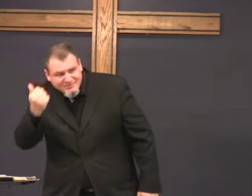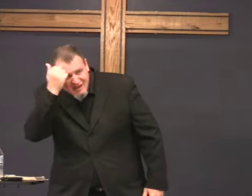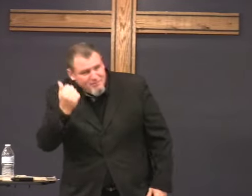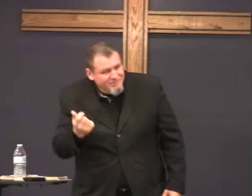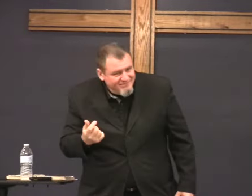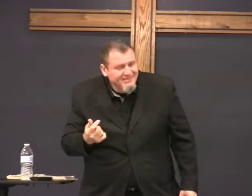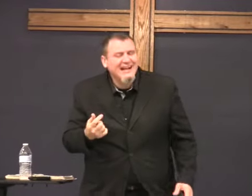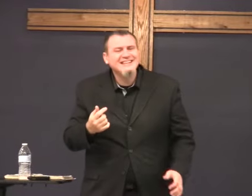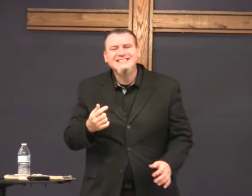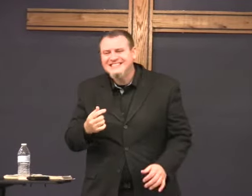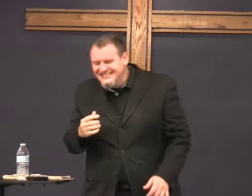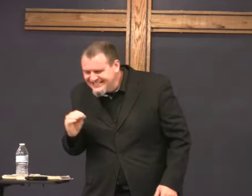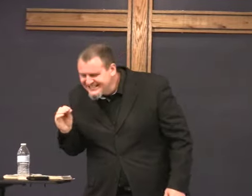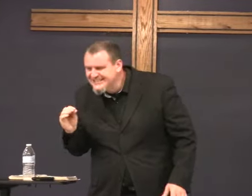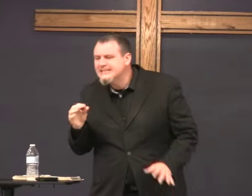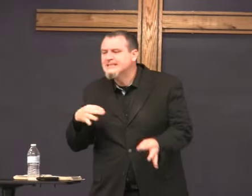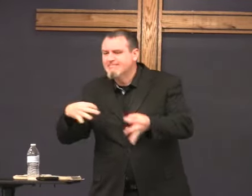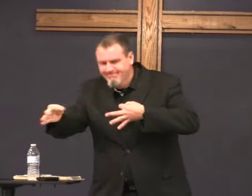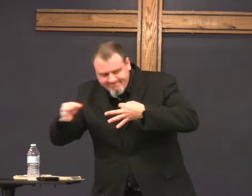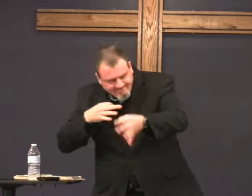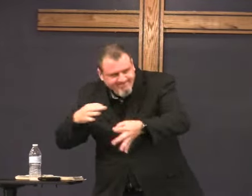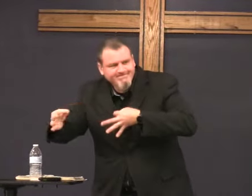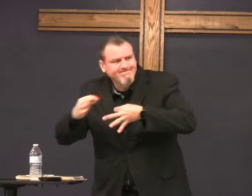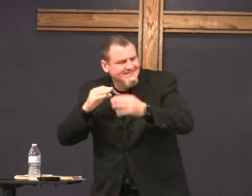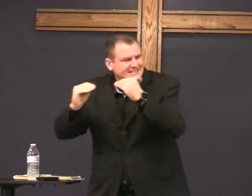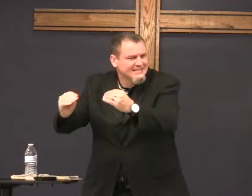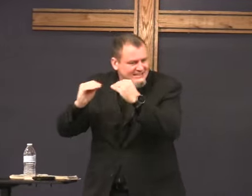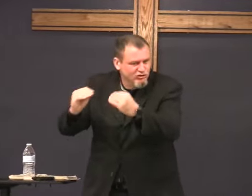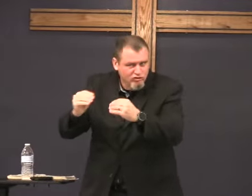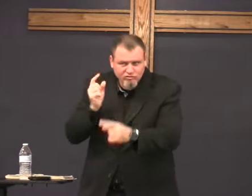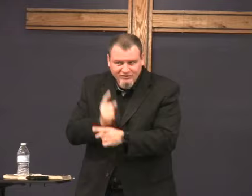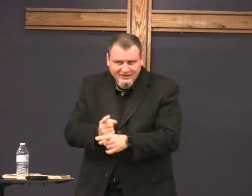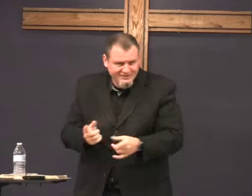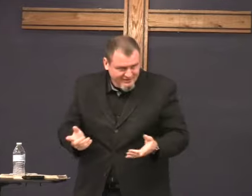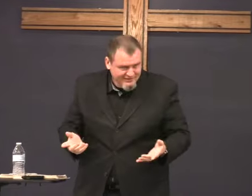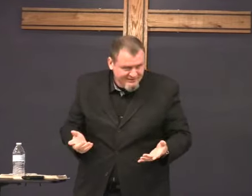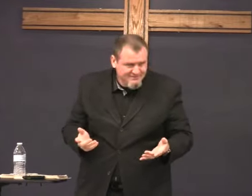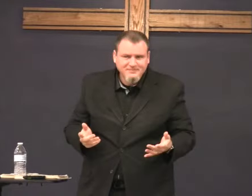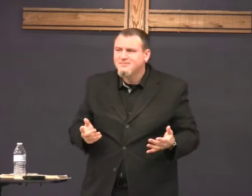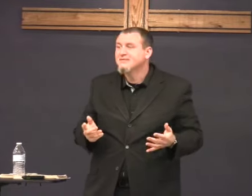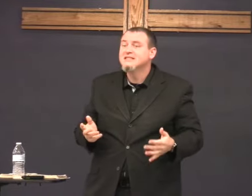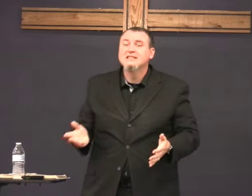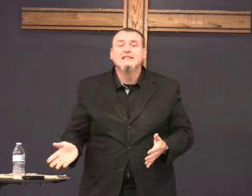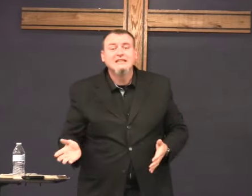And I can't tell them. It's dumb. just explain it and teach them.